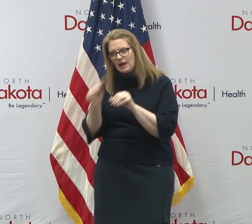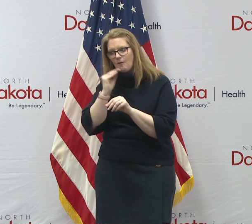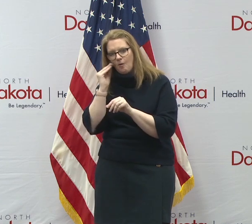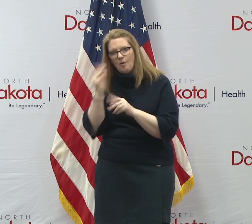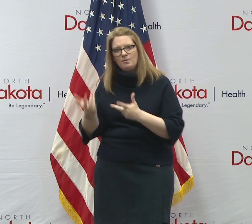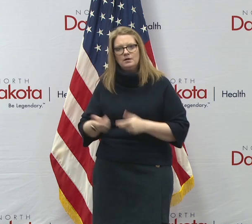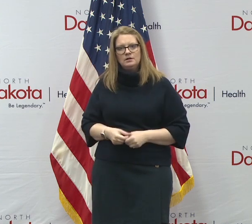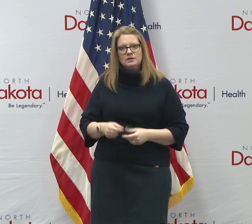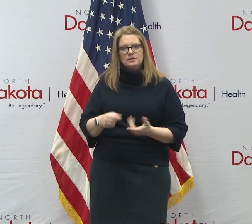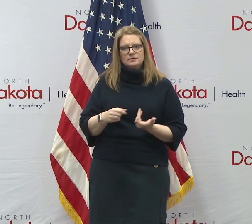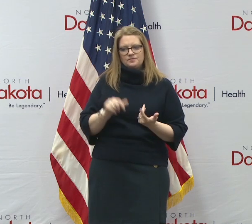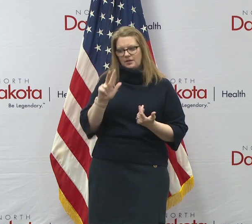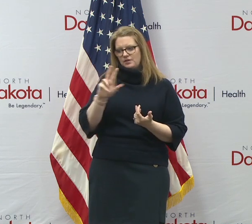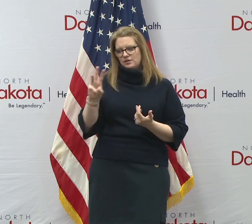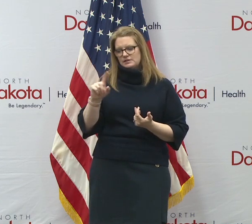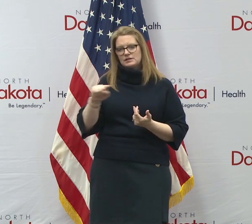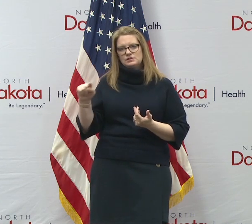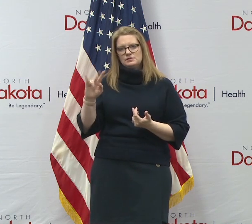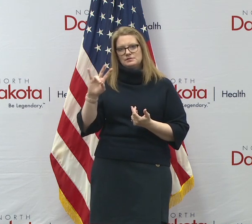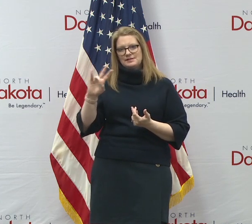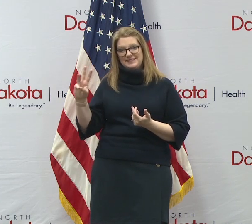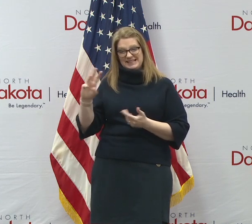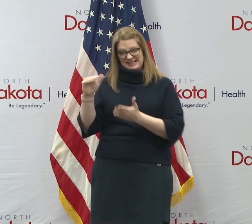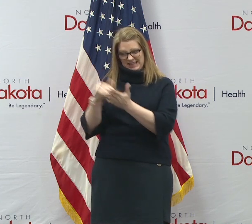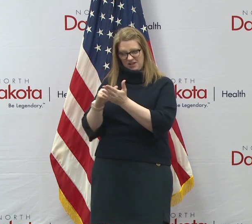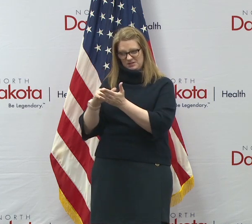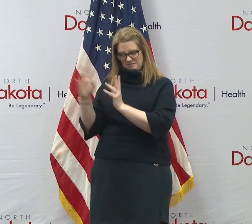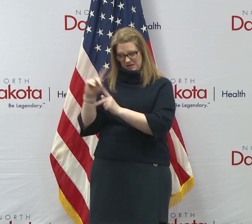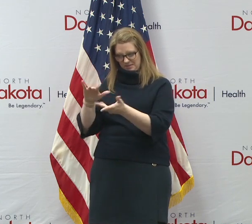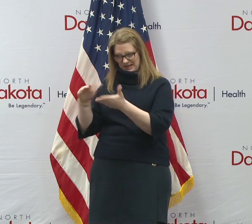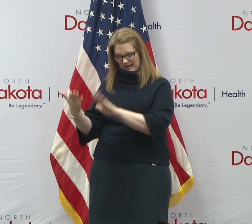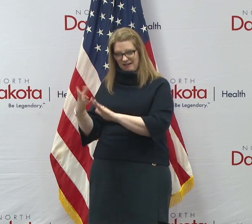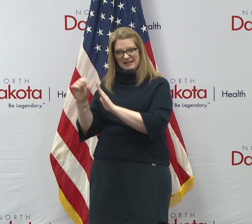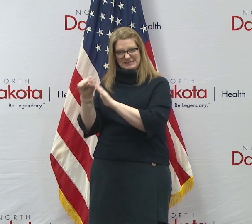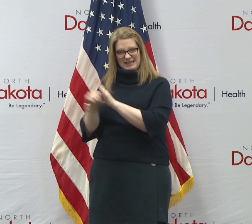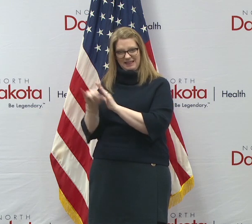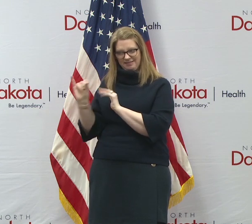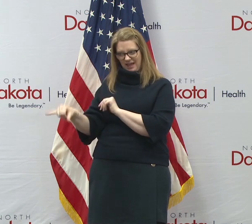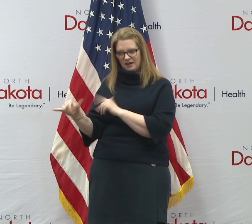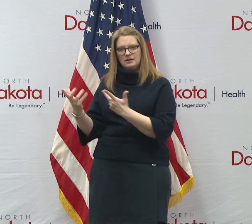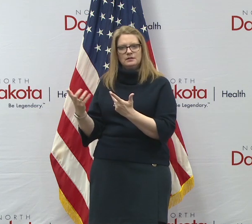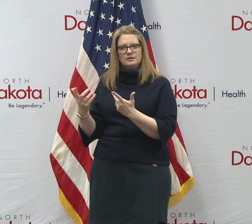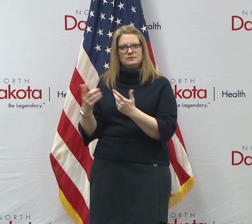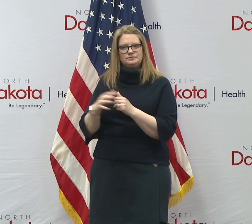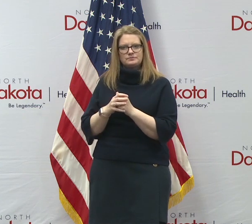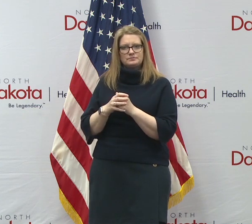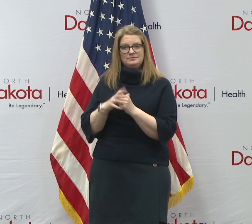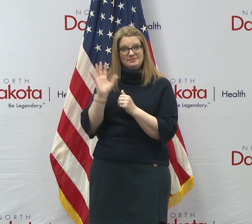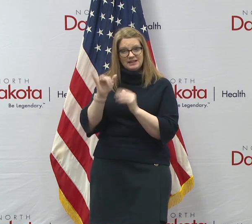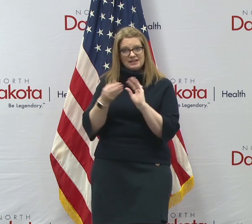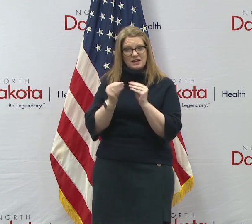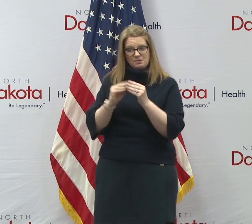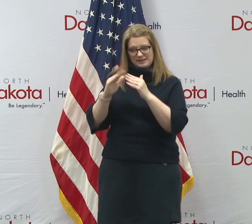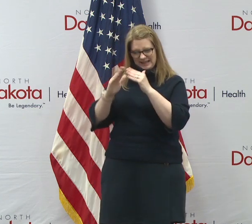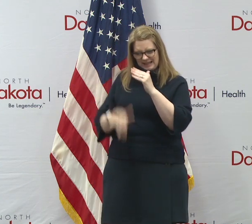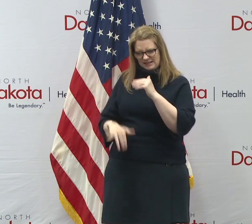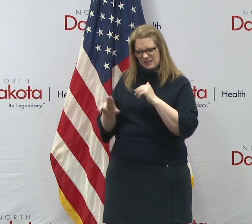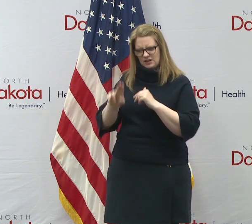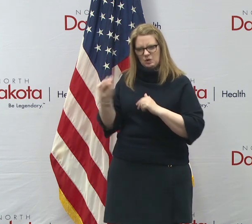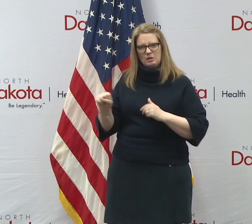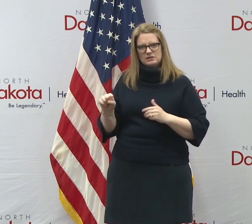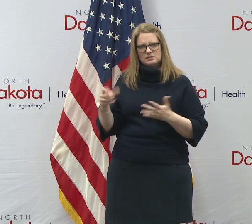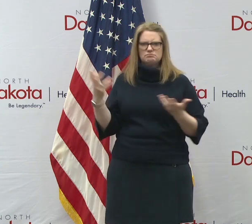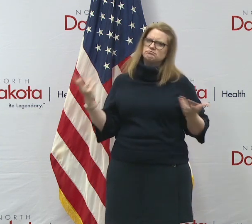that said that 36 to 76,000 people might die in that state. Uh, and now that's the number less than the whole US. Uh, I'm just